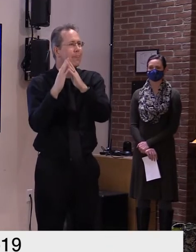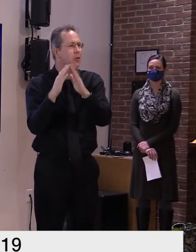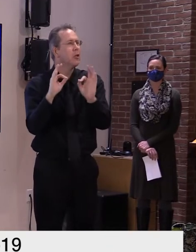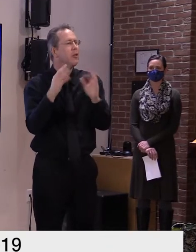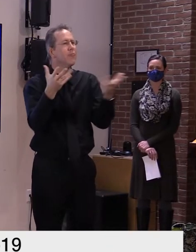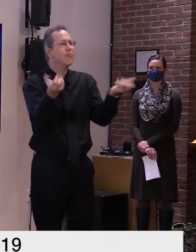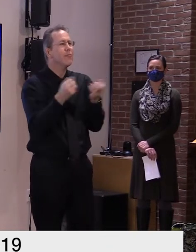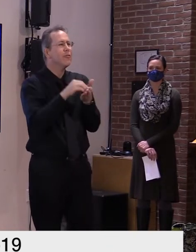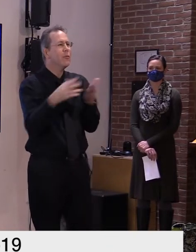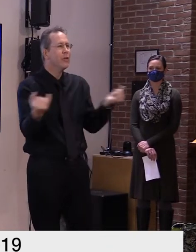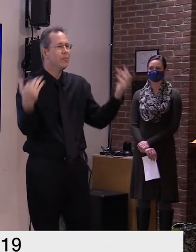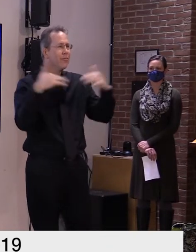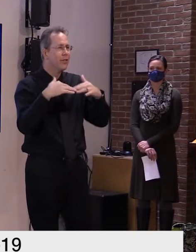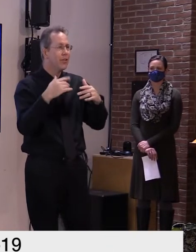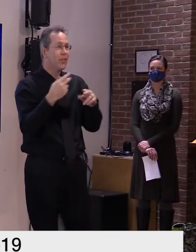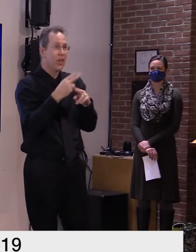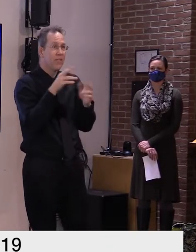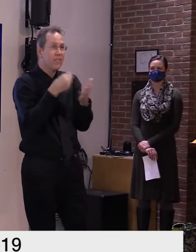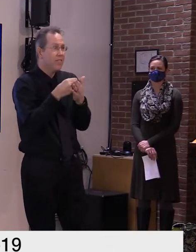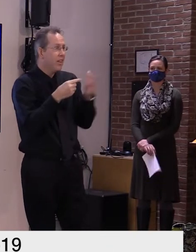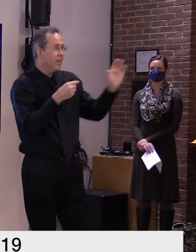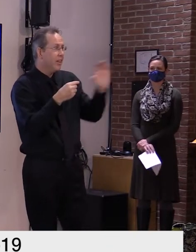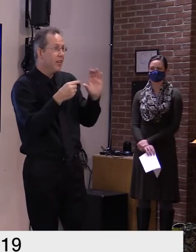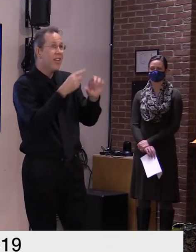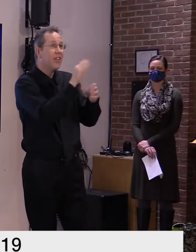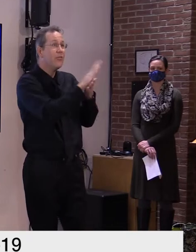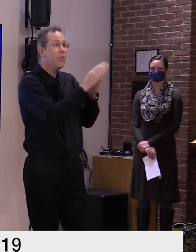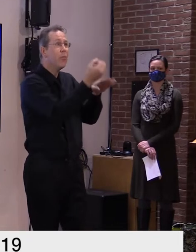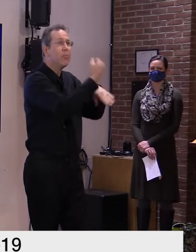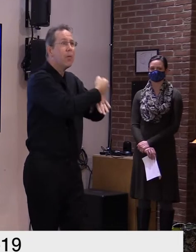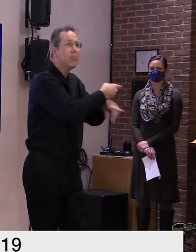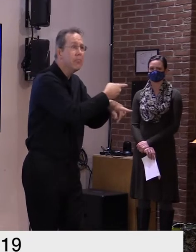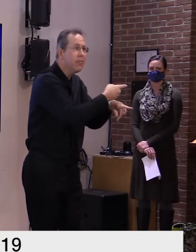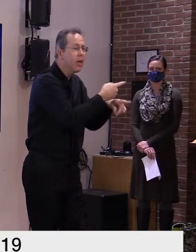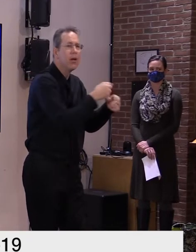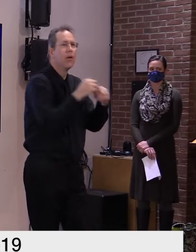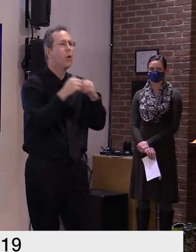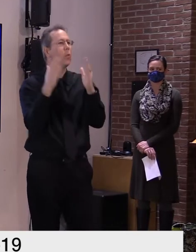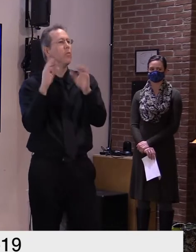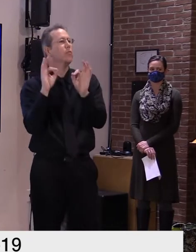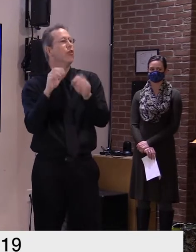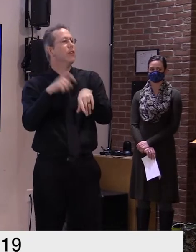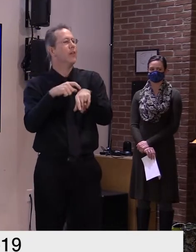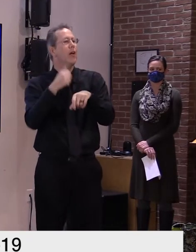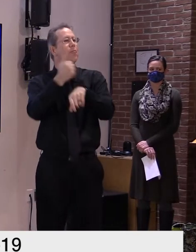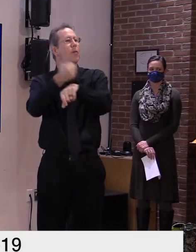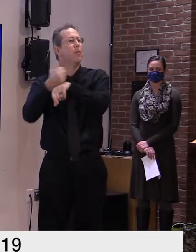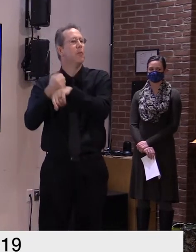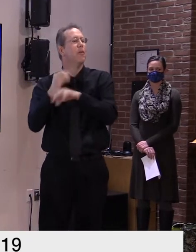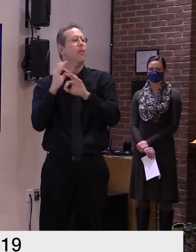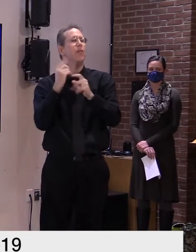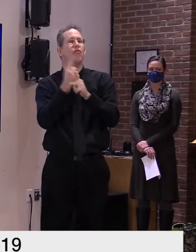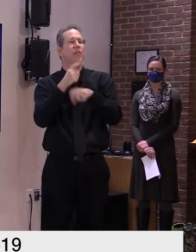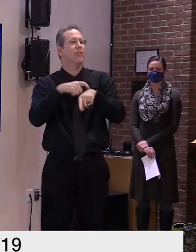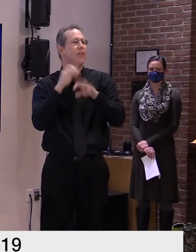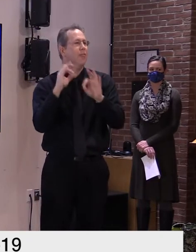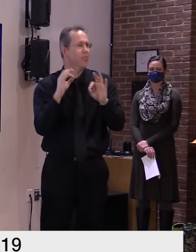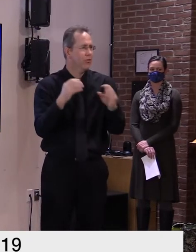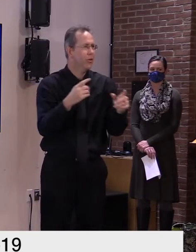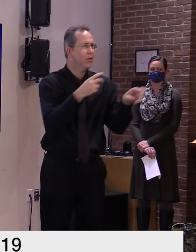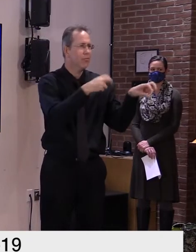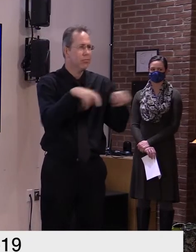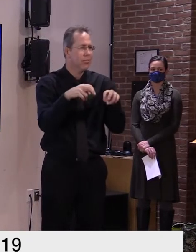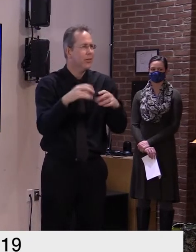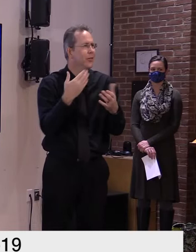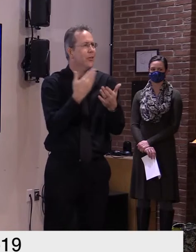closing all programs were up and running in new spaces throughout the community again this goes to show how dedicated and committed our cte